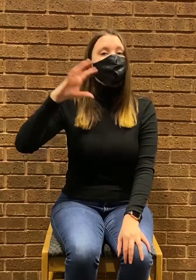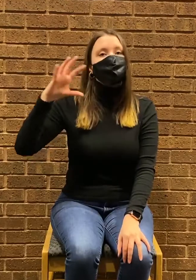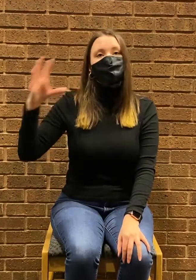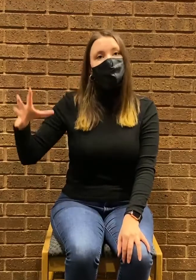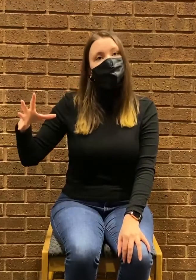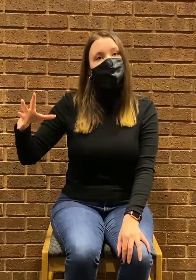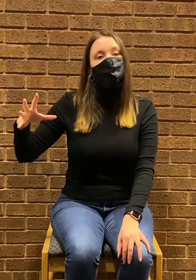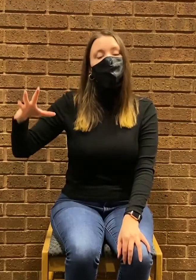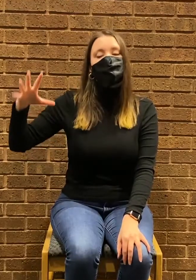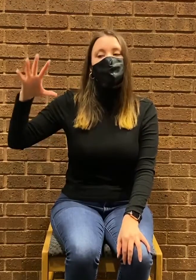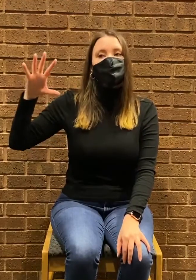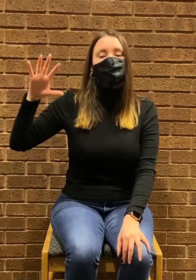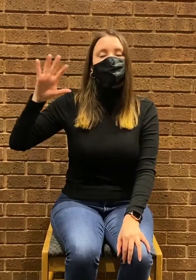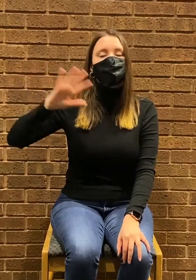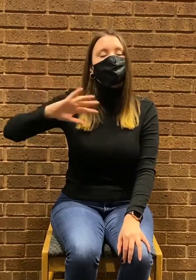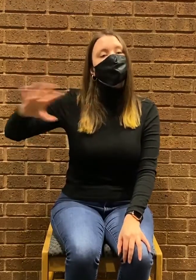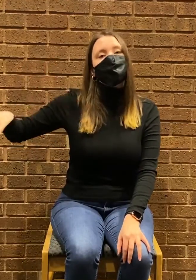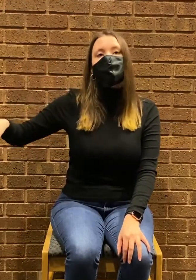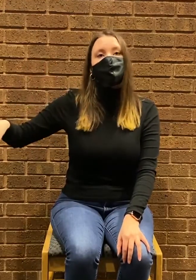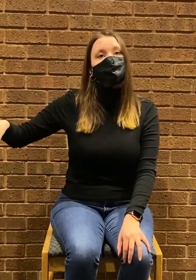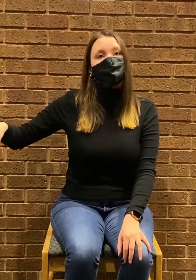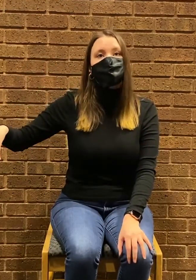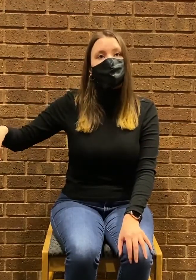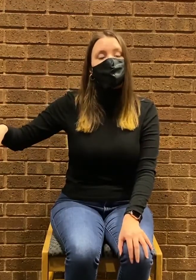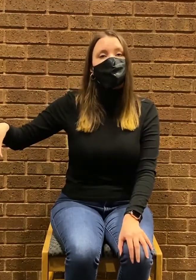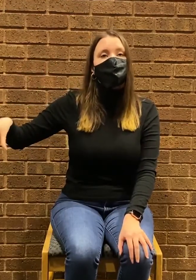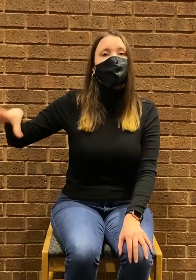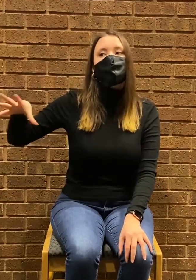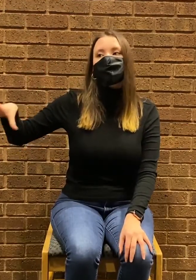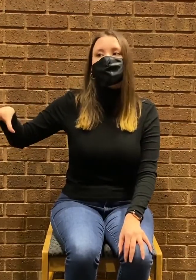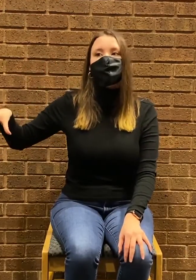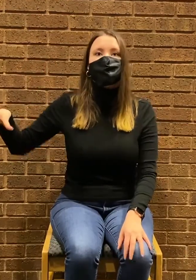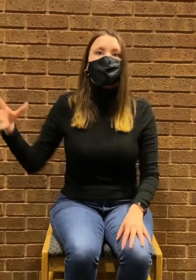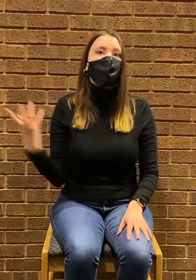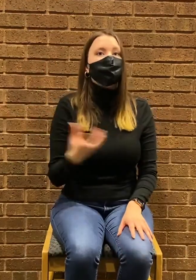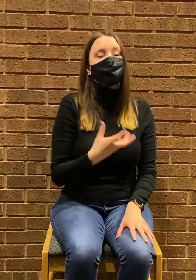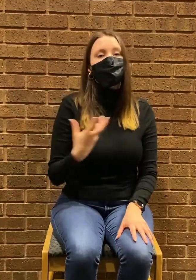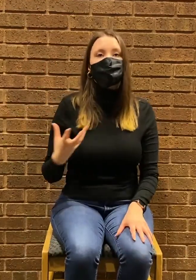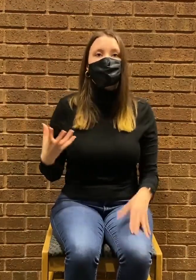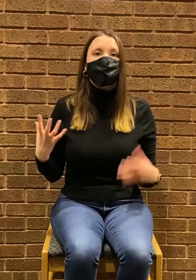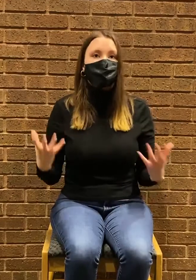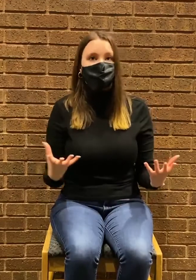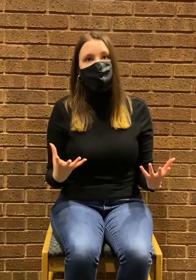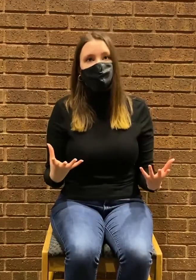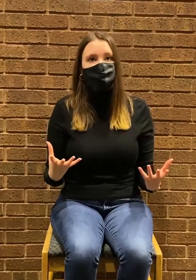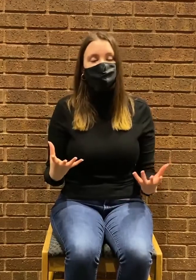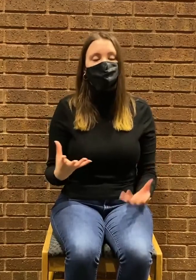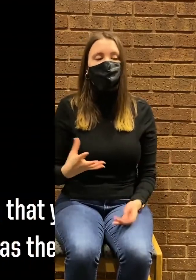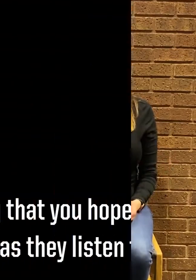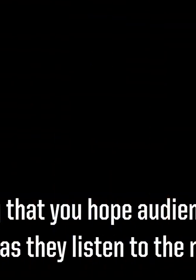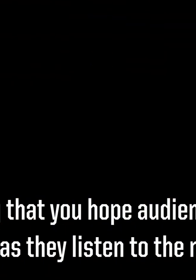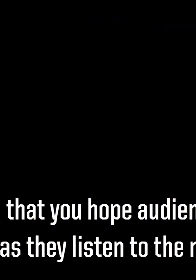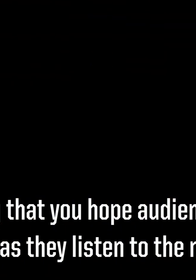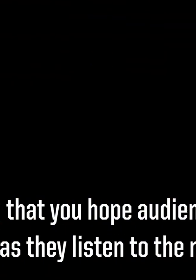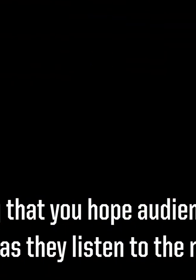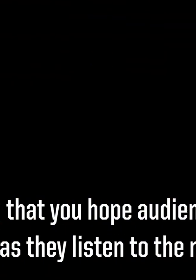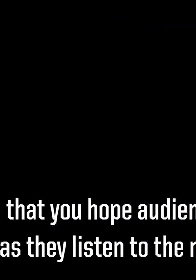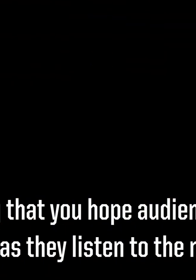moment of tension and then there's no longer this beat um Hester doesn't have that driving force in her life anymore. What is something that you hope